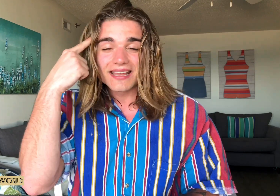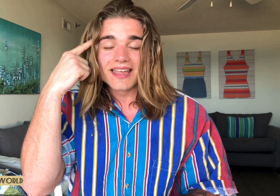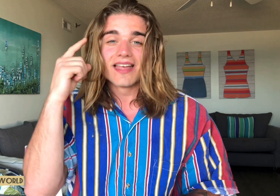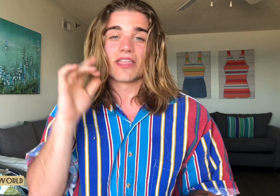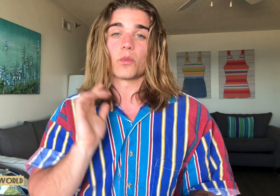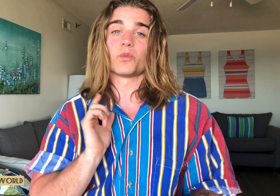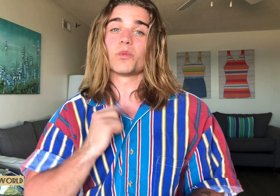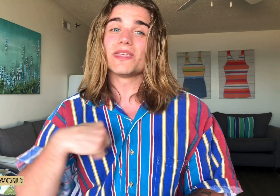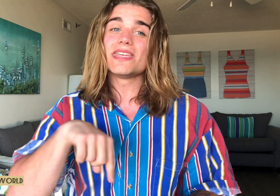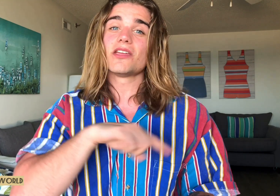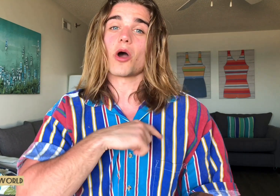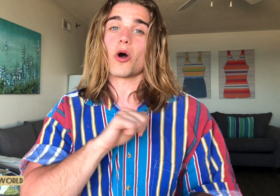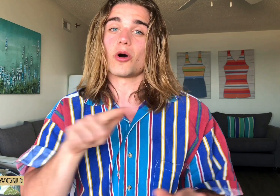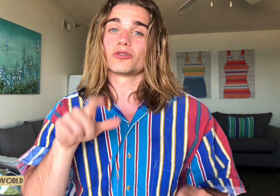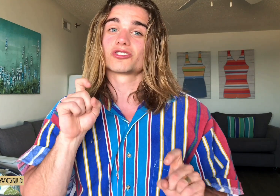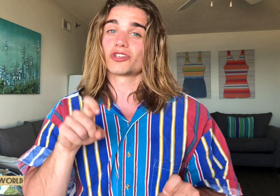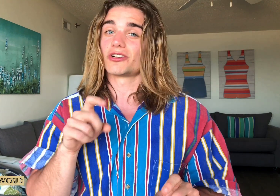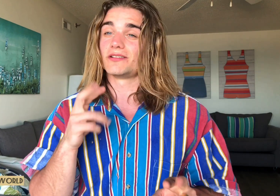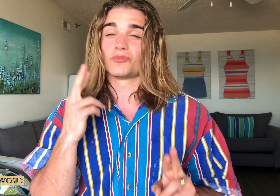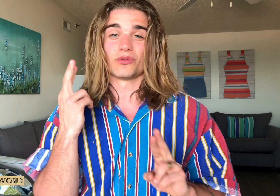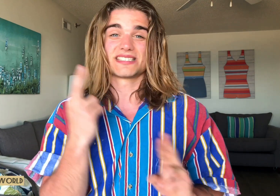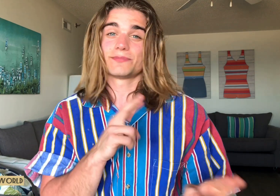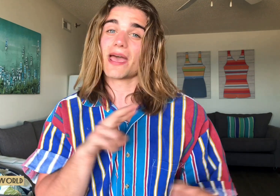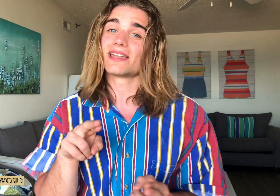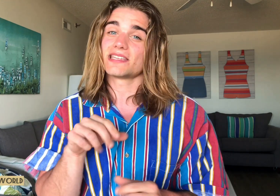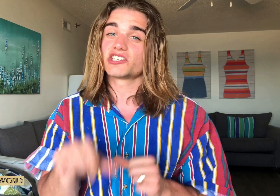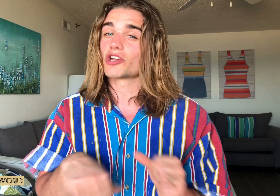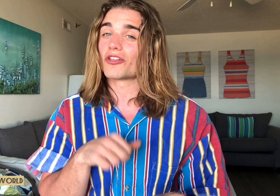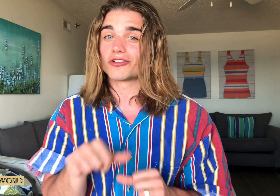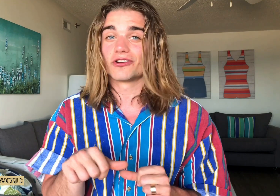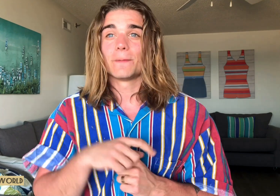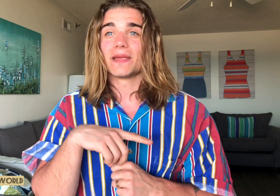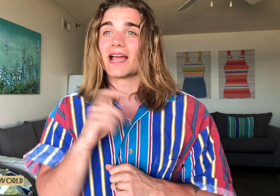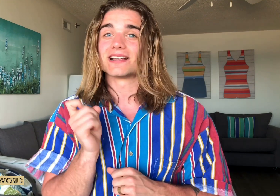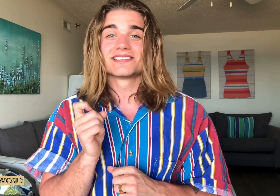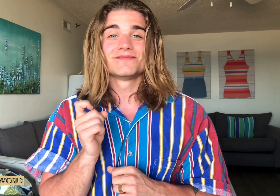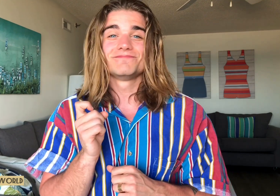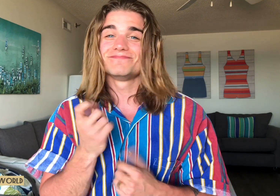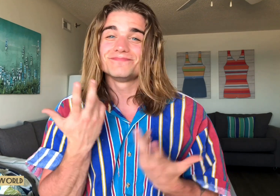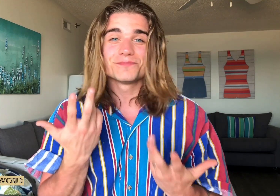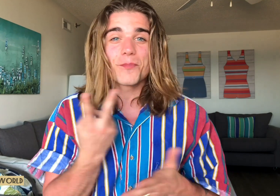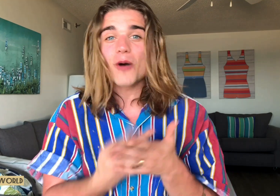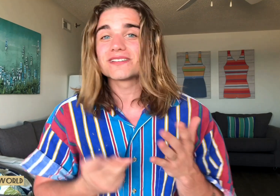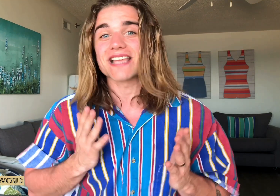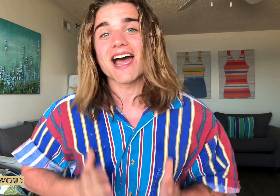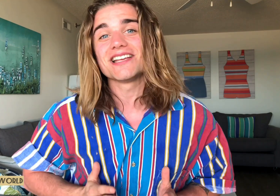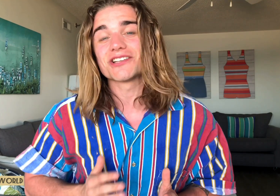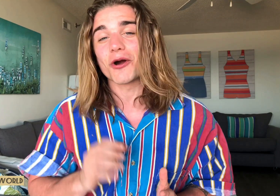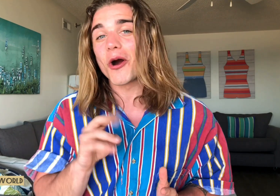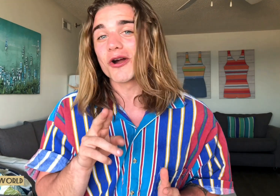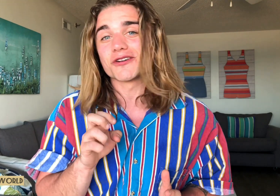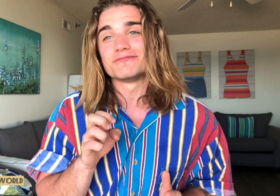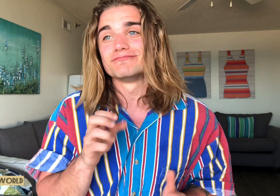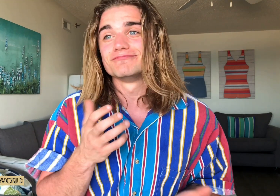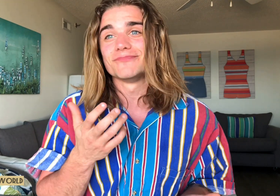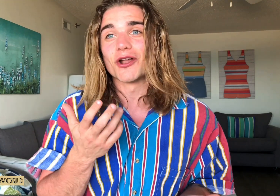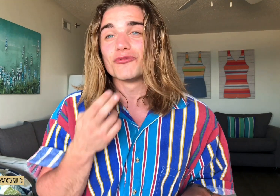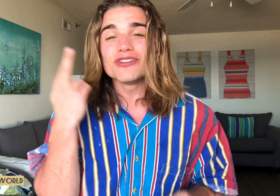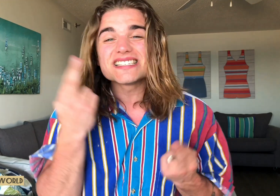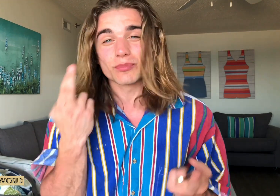that we all should respect each other because both sides are, you know, reasonable.